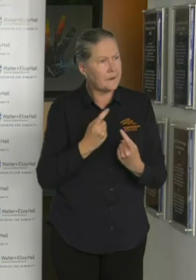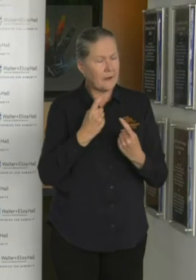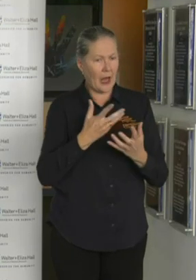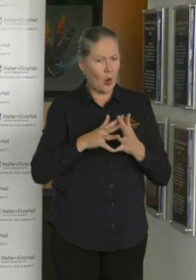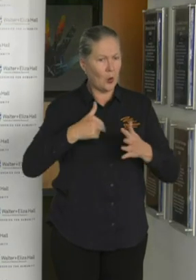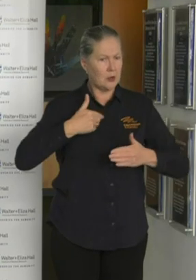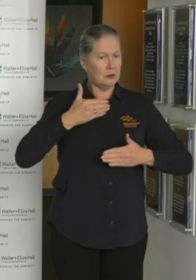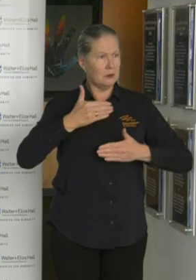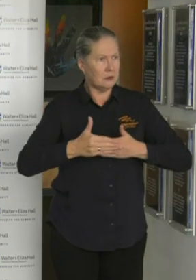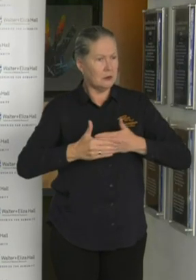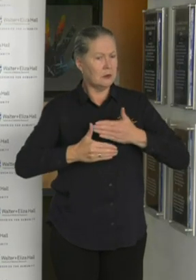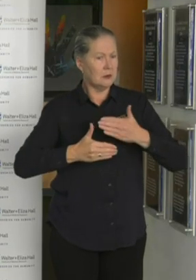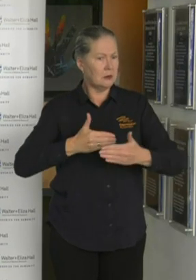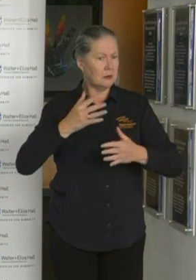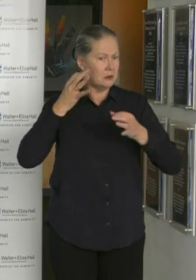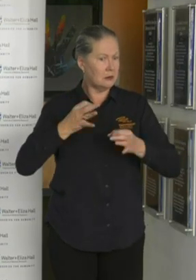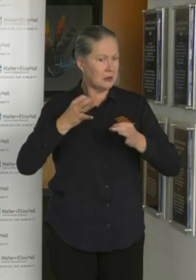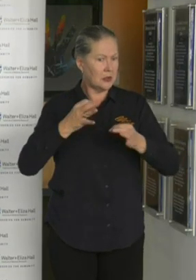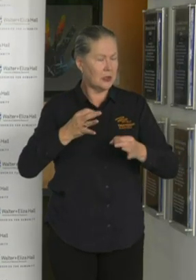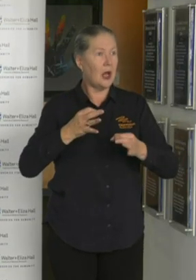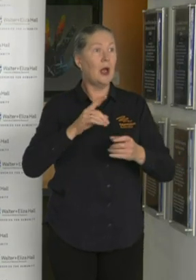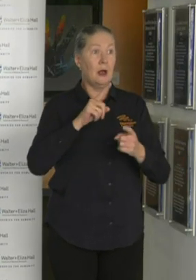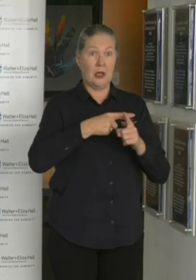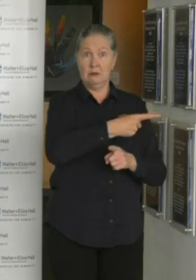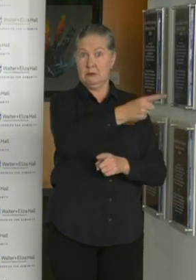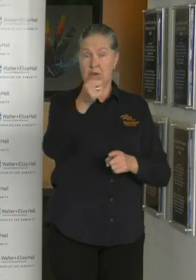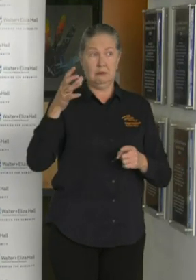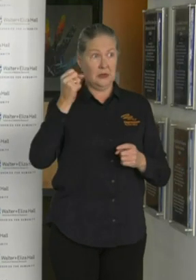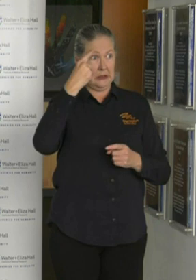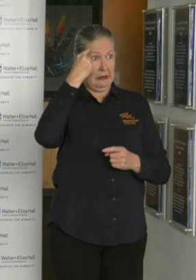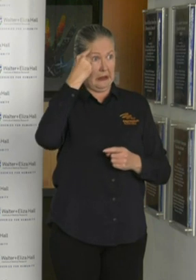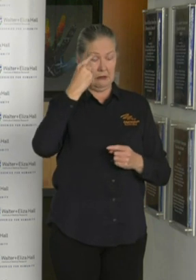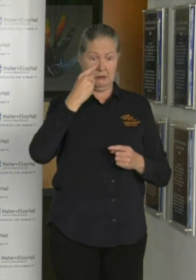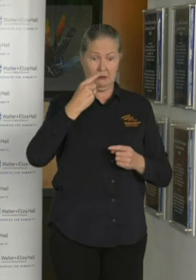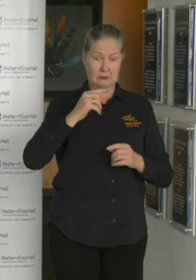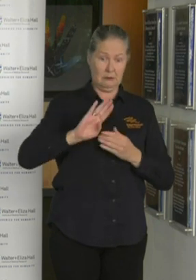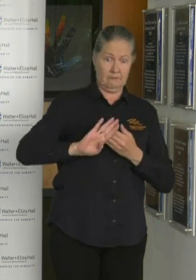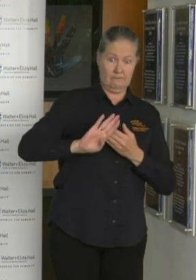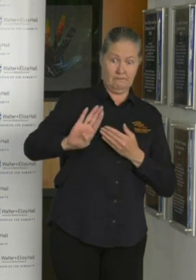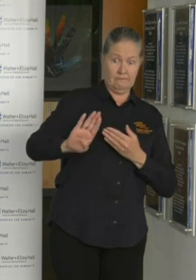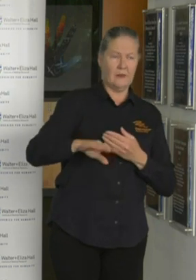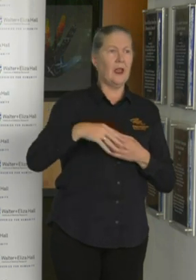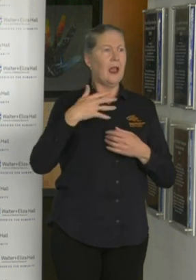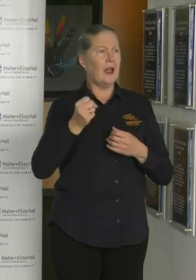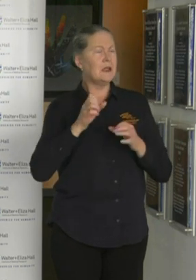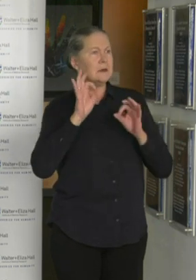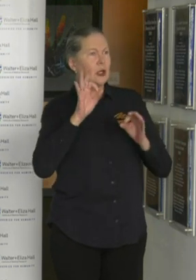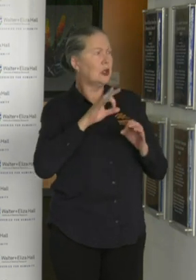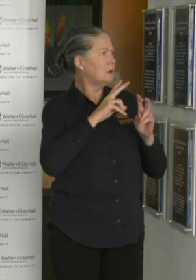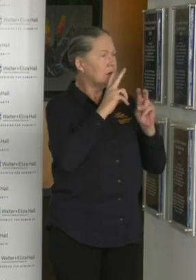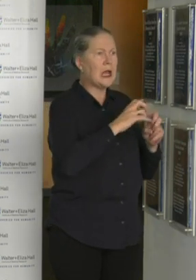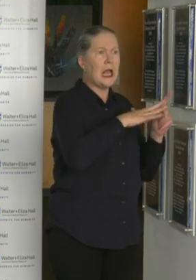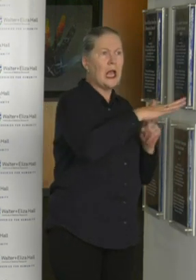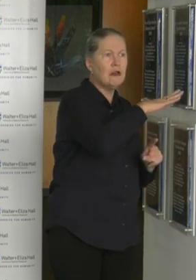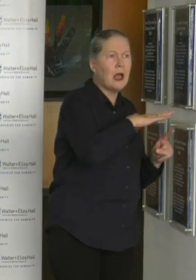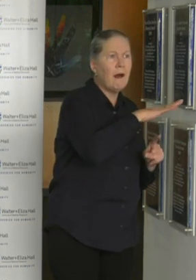We must maintain our physical distancing. Workplaces such as WeHi, public transport, all of these